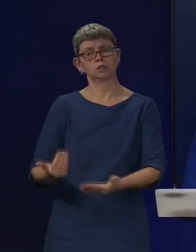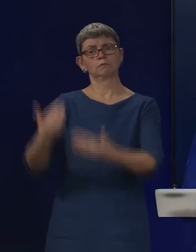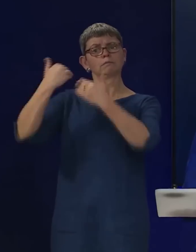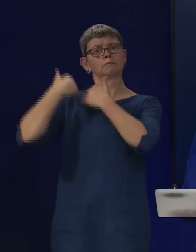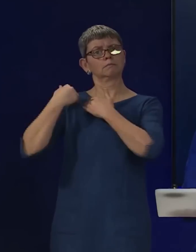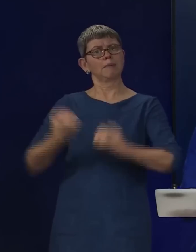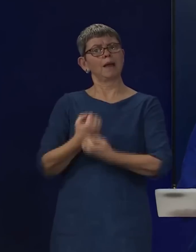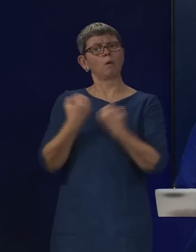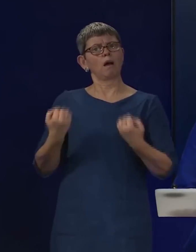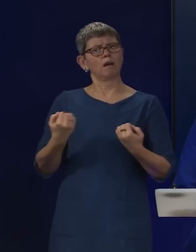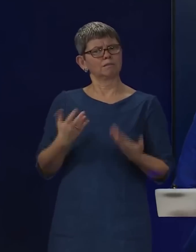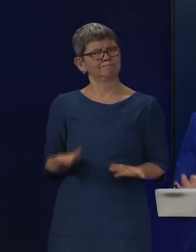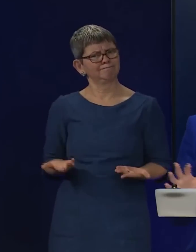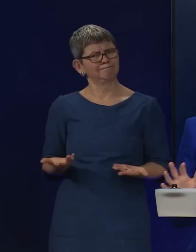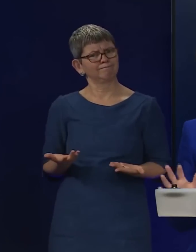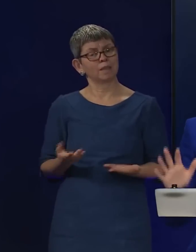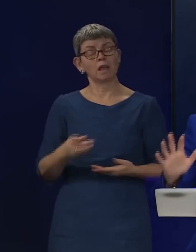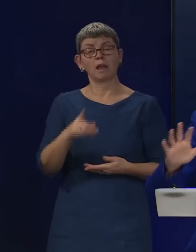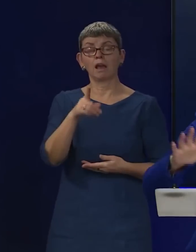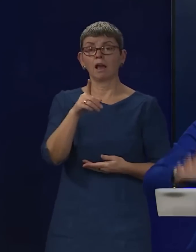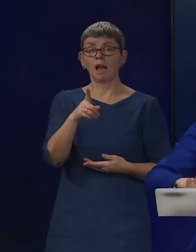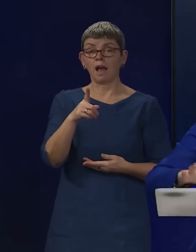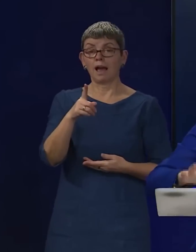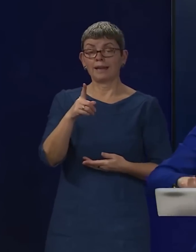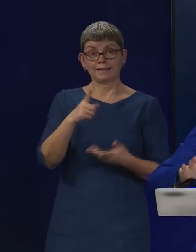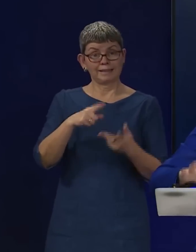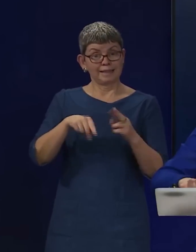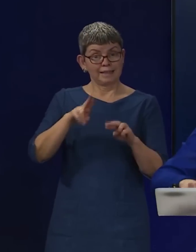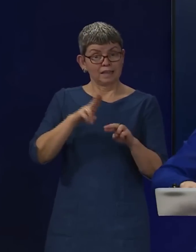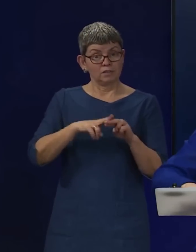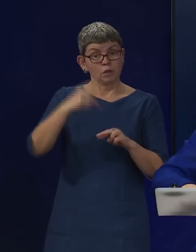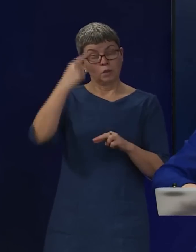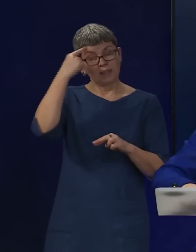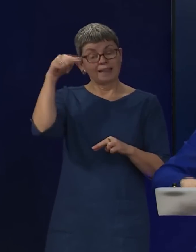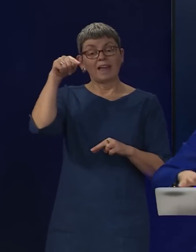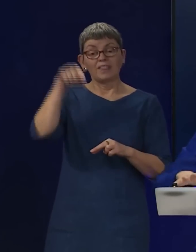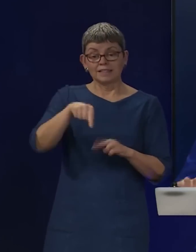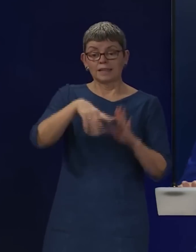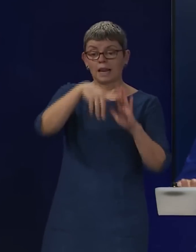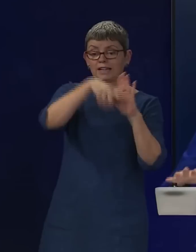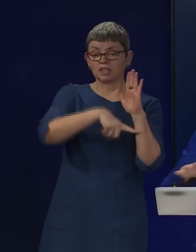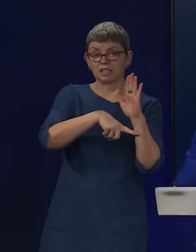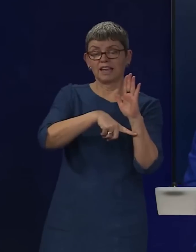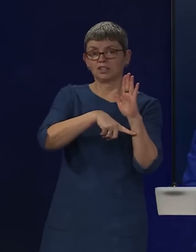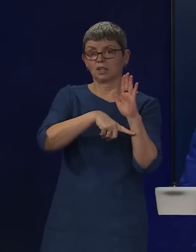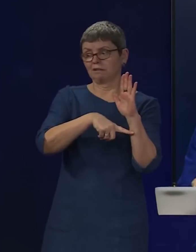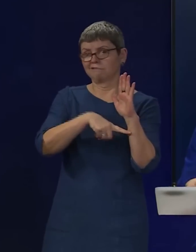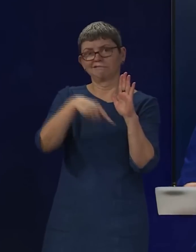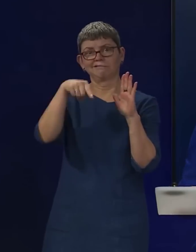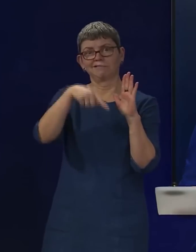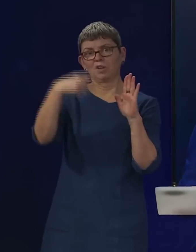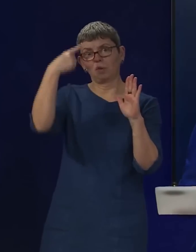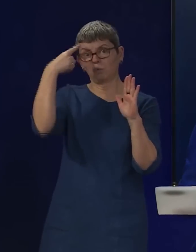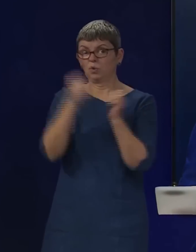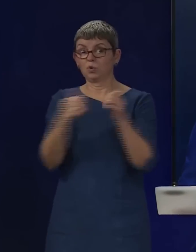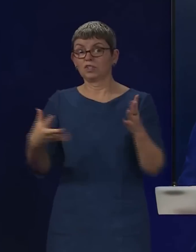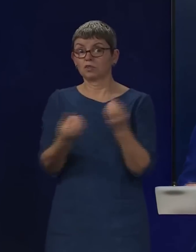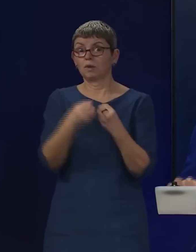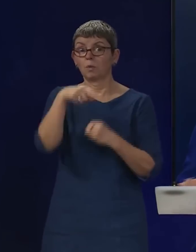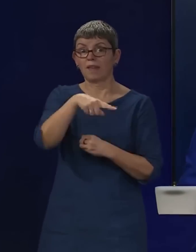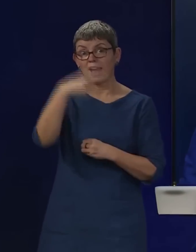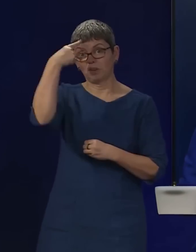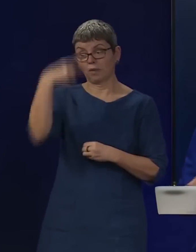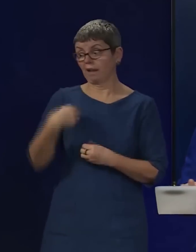who might welcome that because they disagree with this particular piece of legislation, if the UK government is